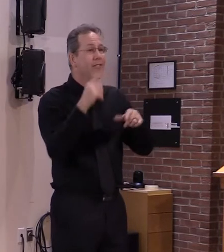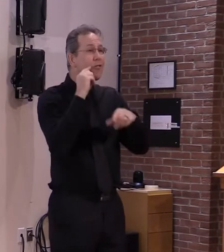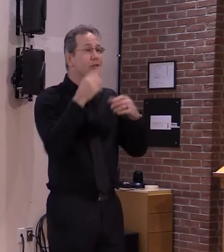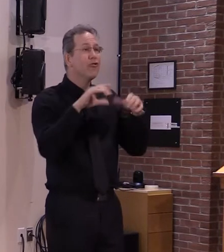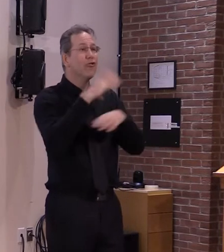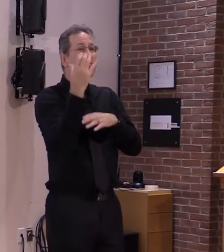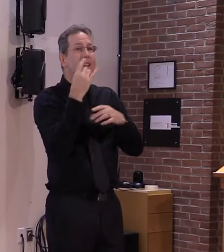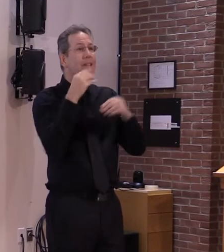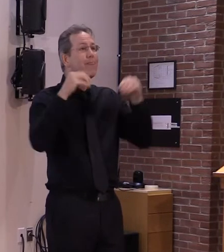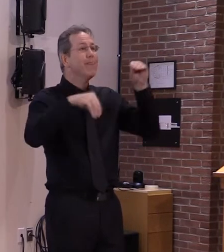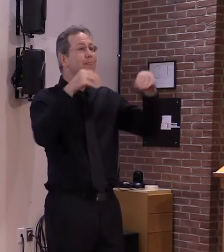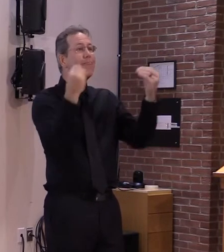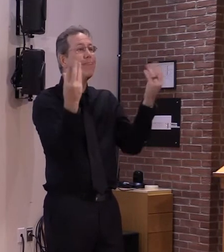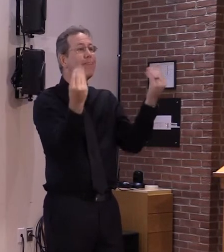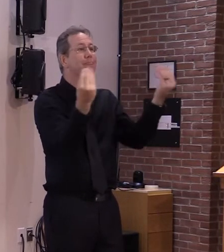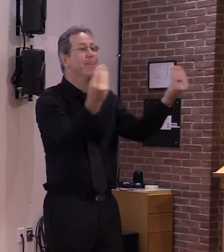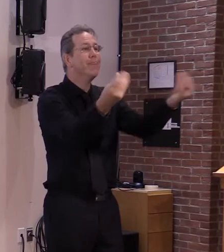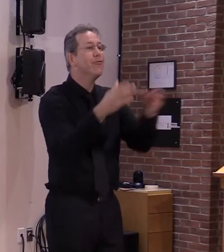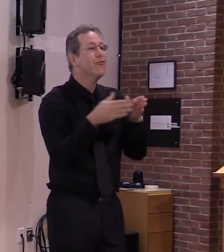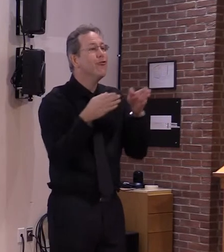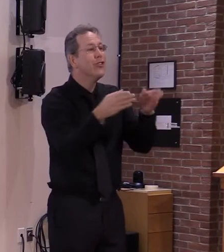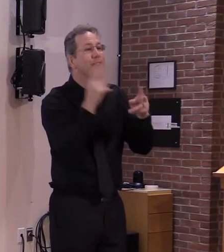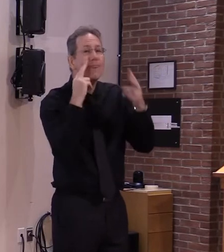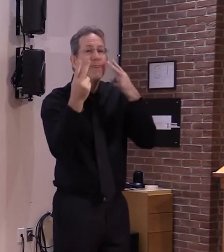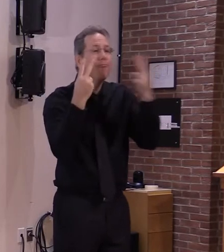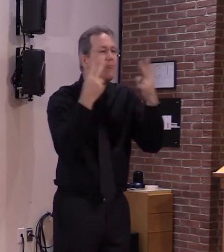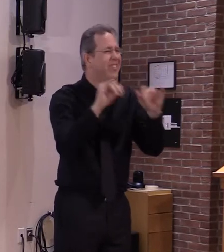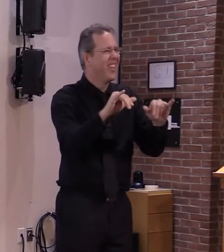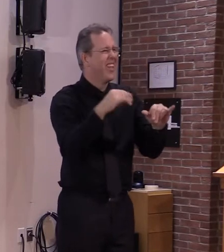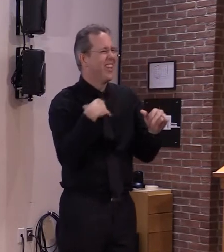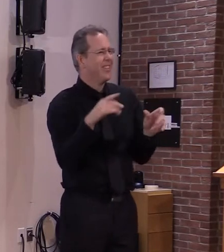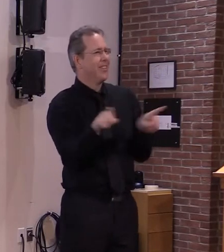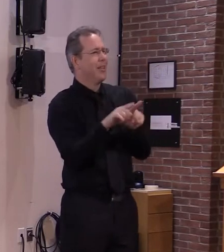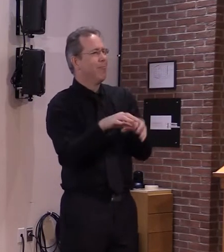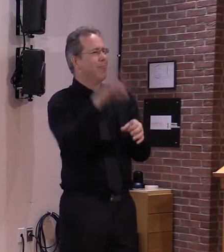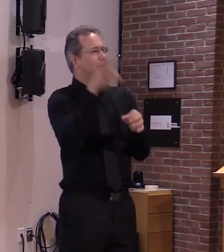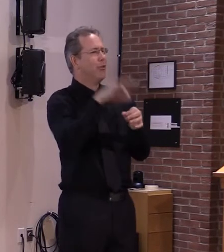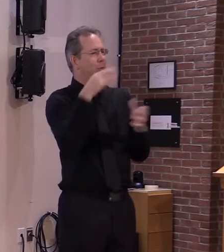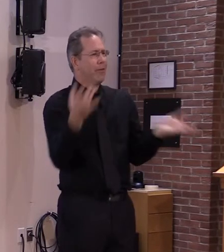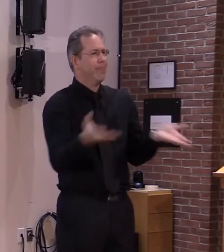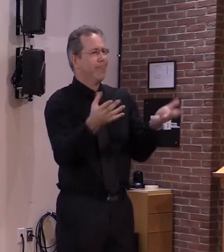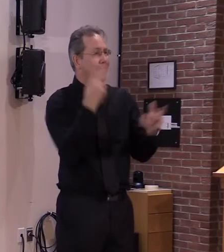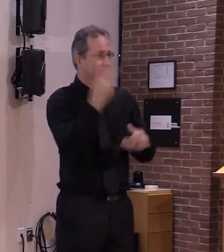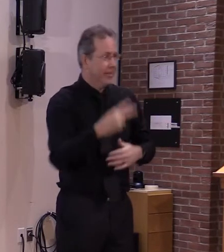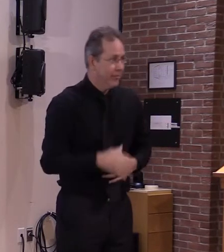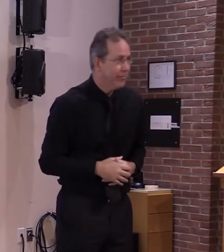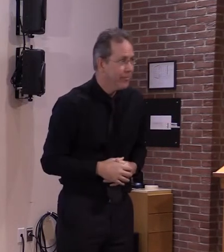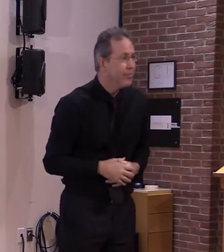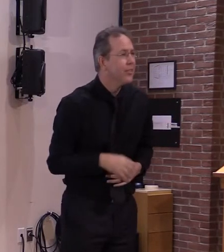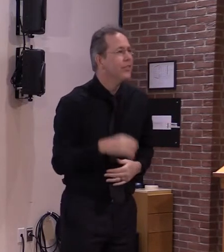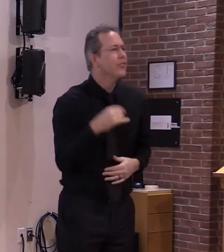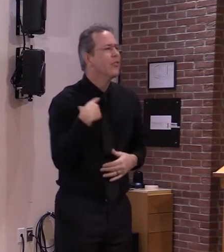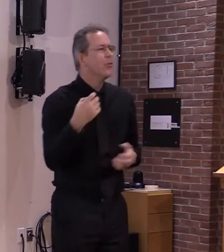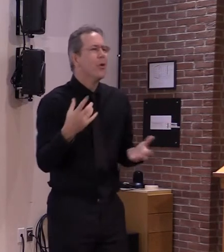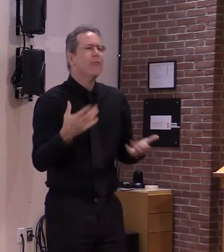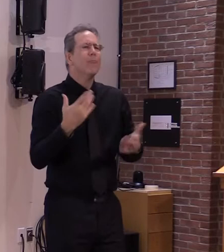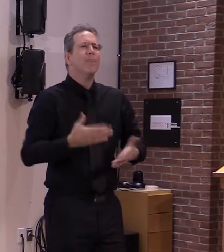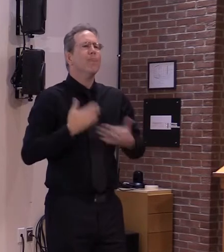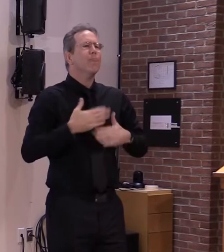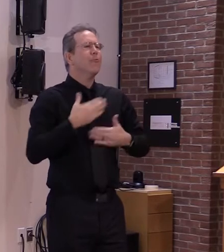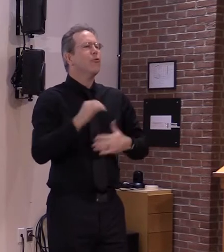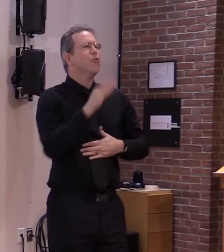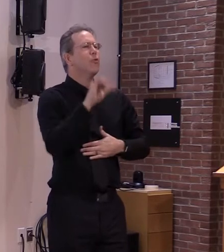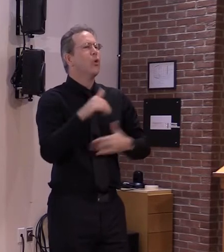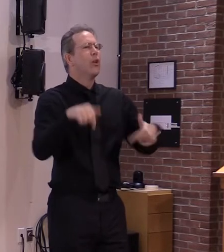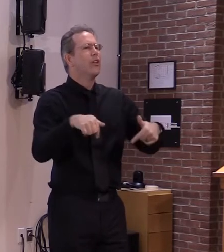played even a small role in adding a little joy during these difficult times as part of Vermont lights the way I